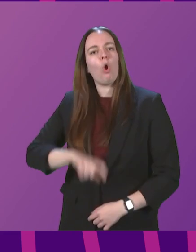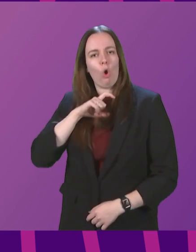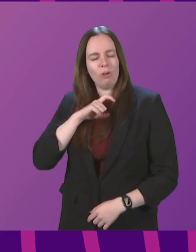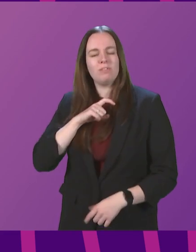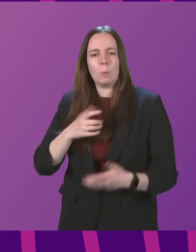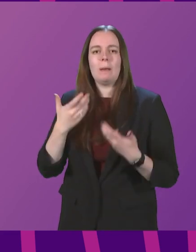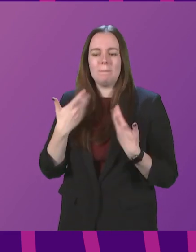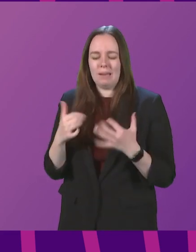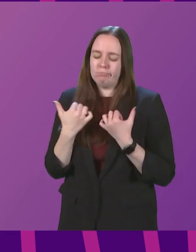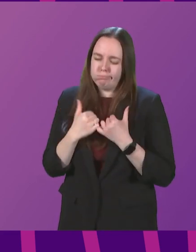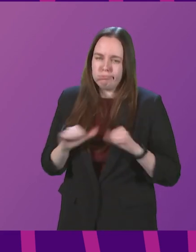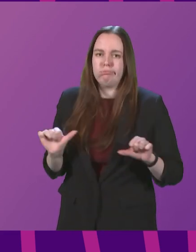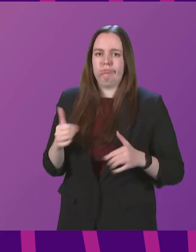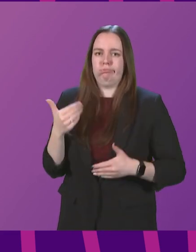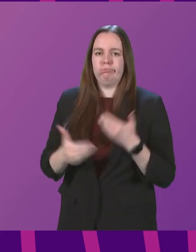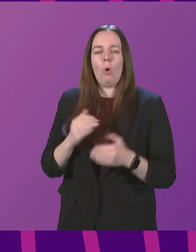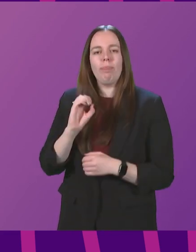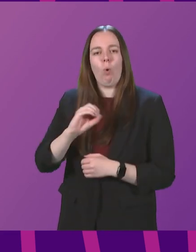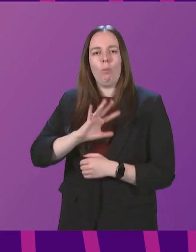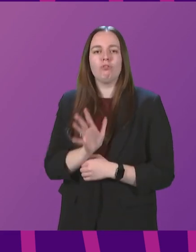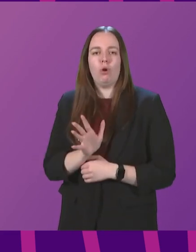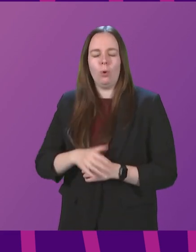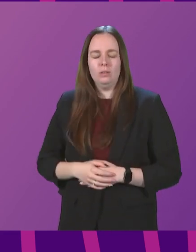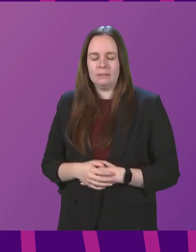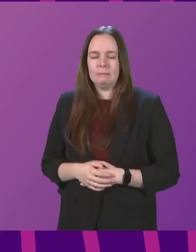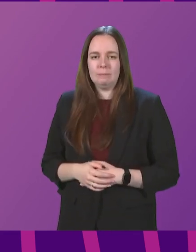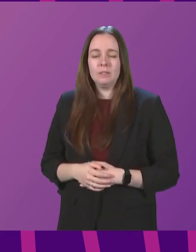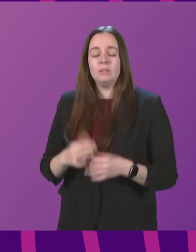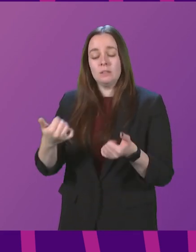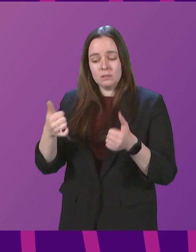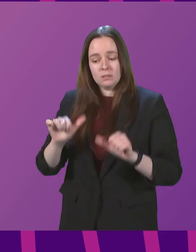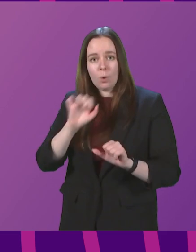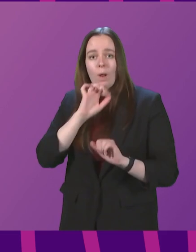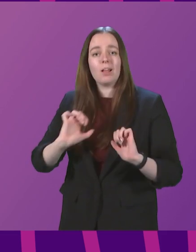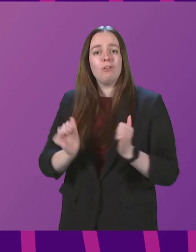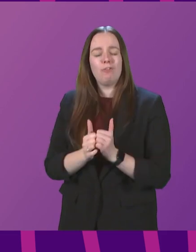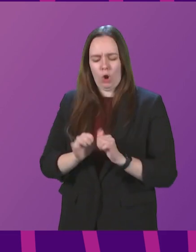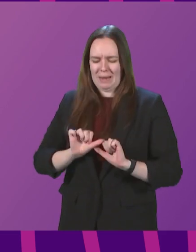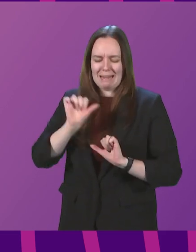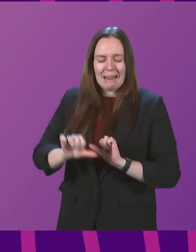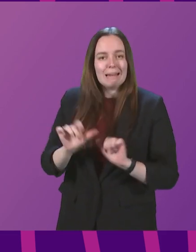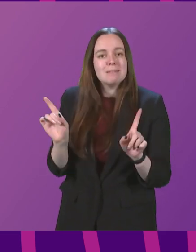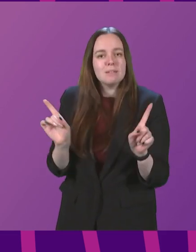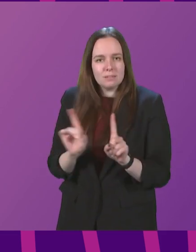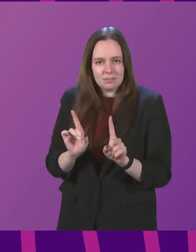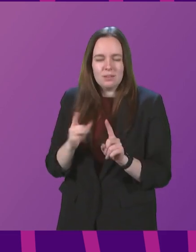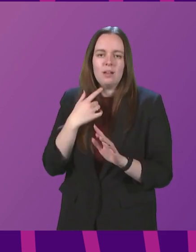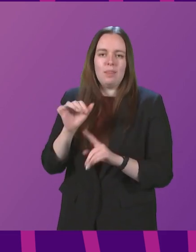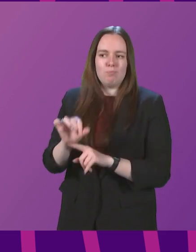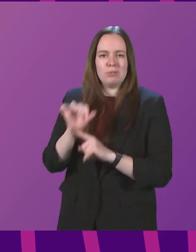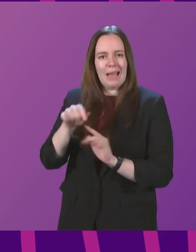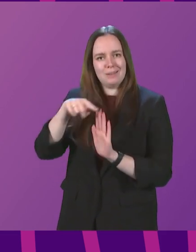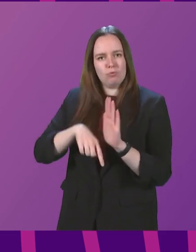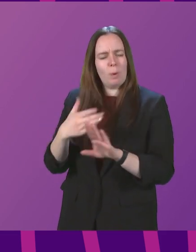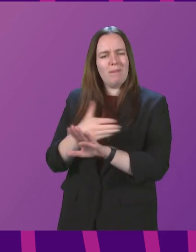have turned the corner on the Omicron wave. I will then confirm our next steps in lifting the protective measures introduced